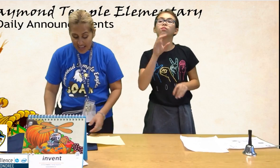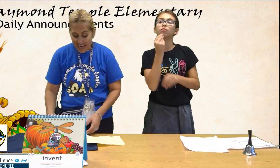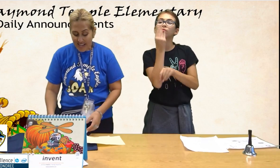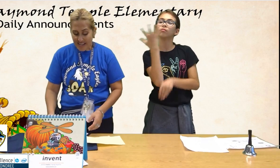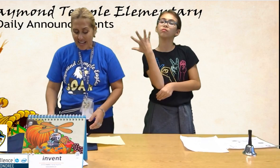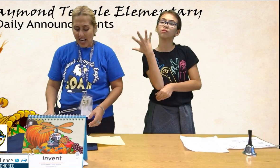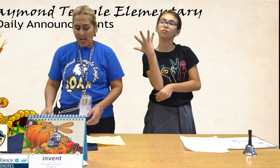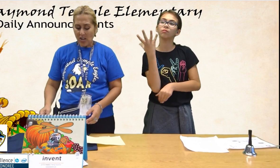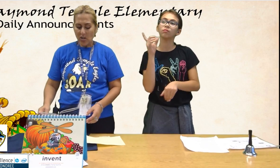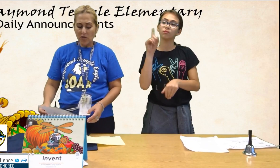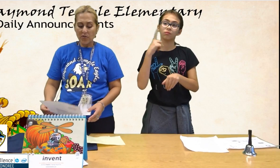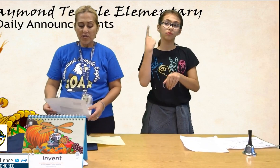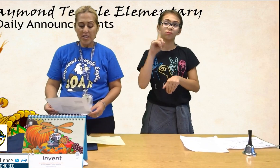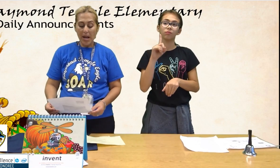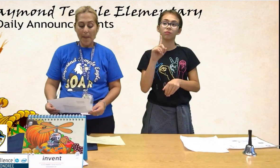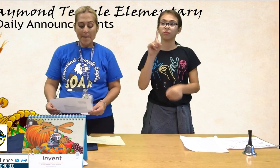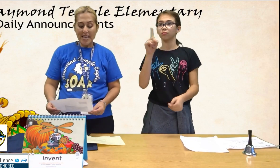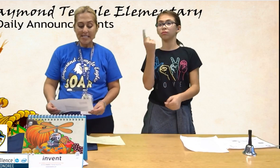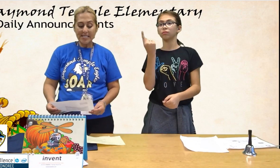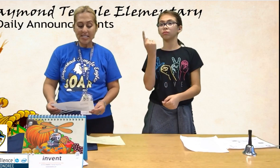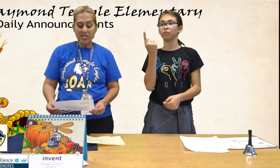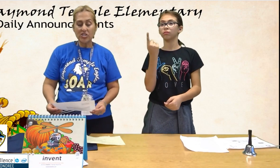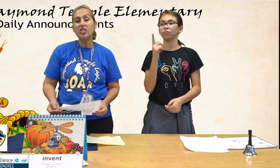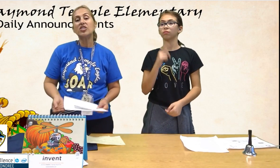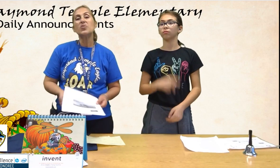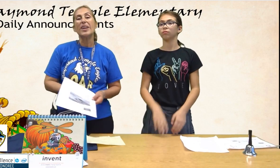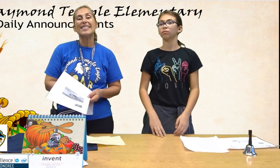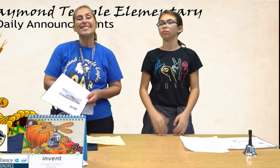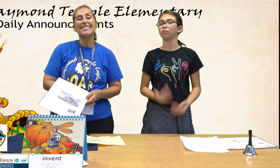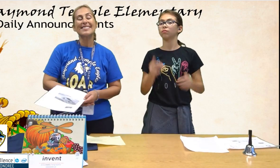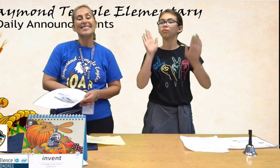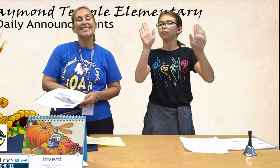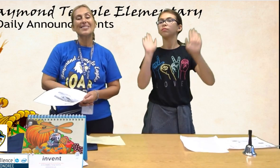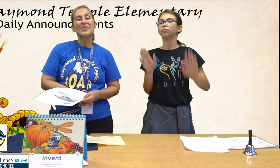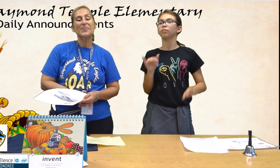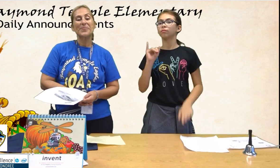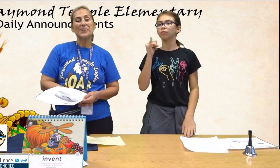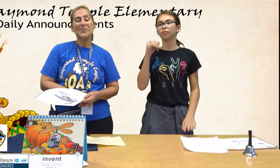And now for the amazing Gigi race.